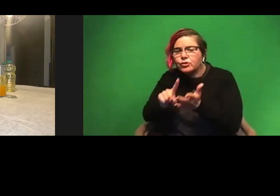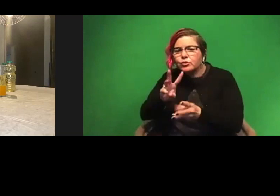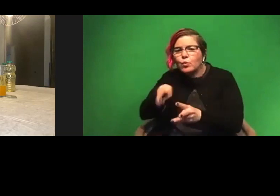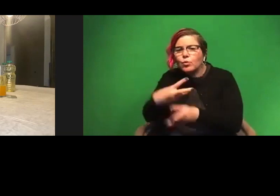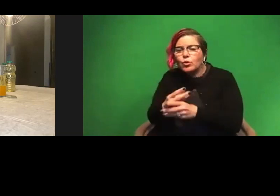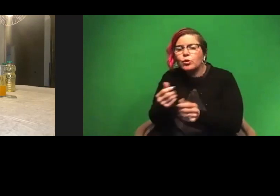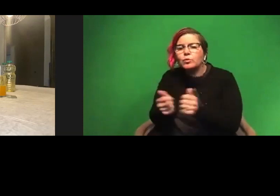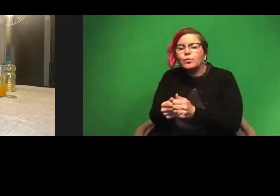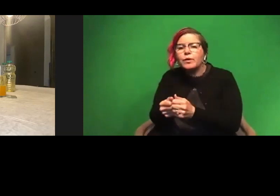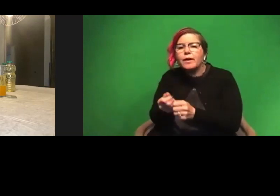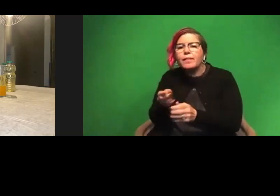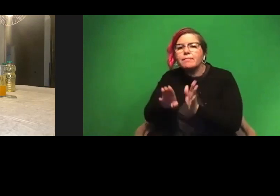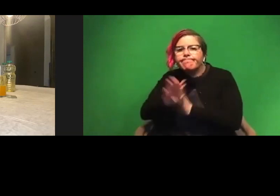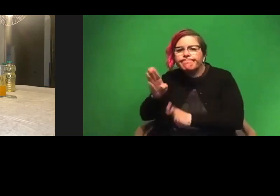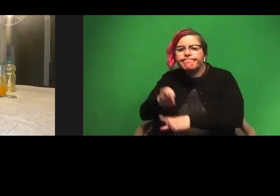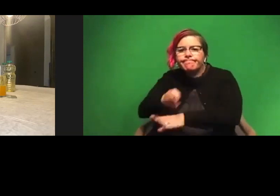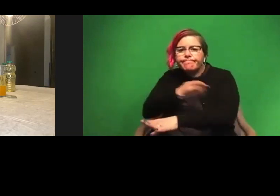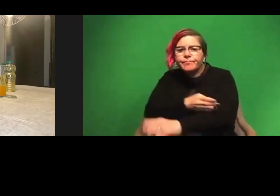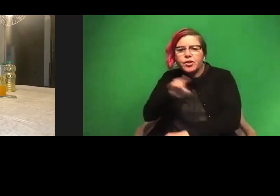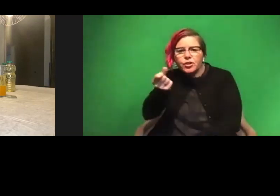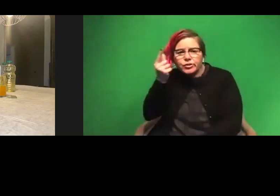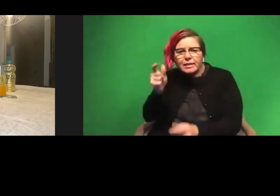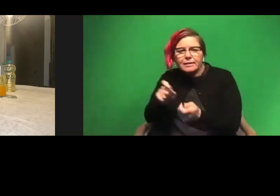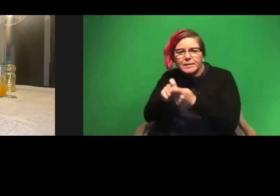advancements in this, understanding this disease.